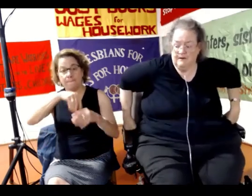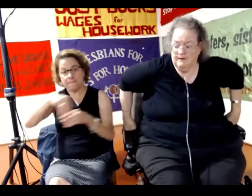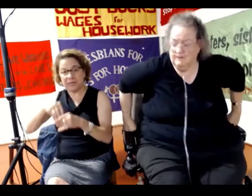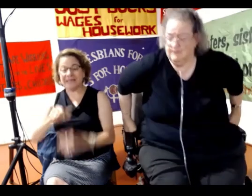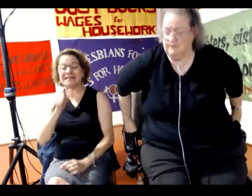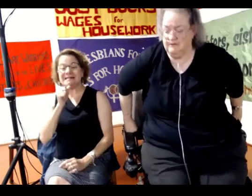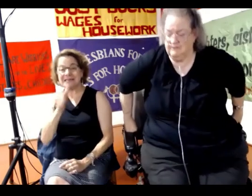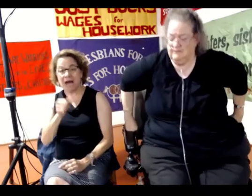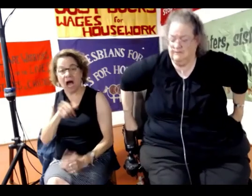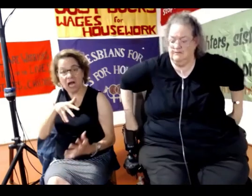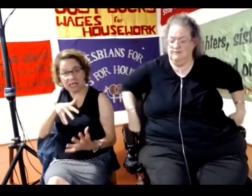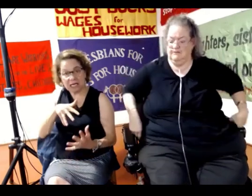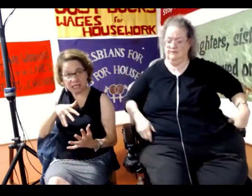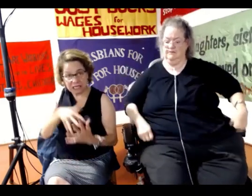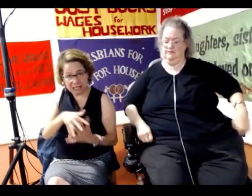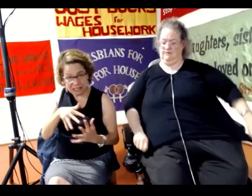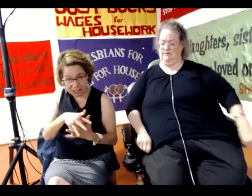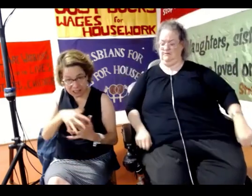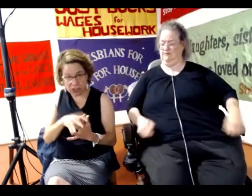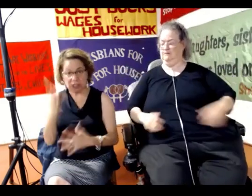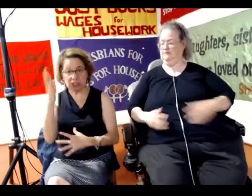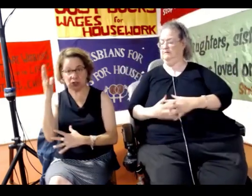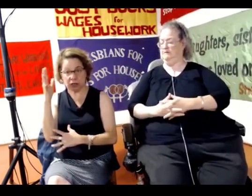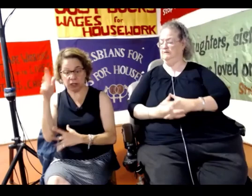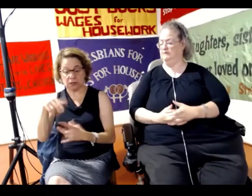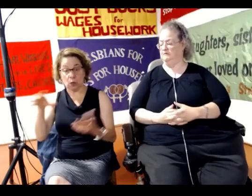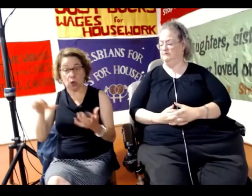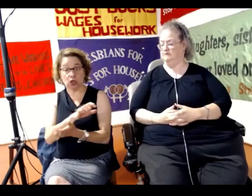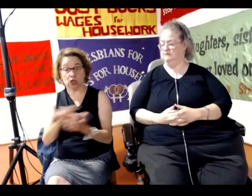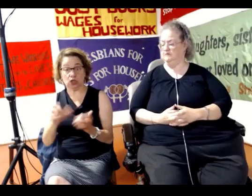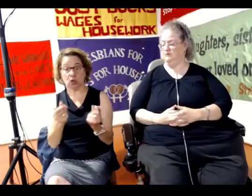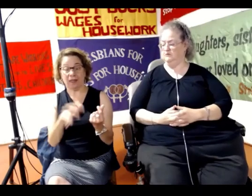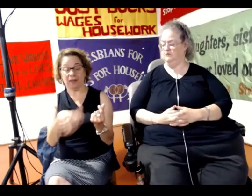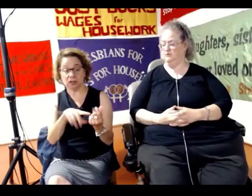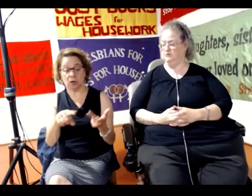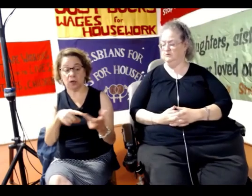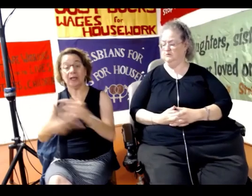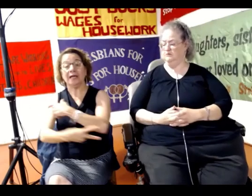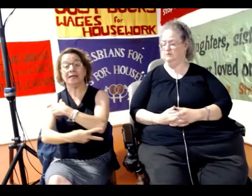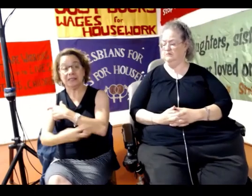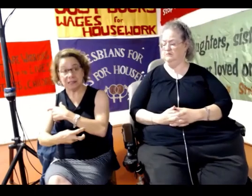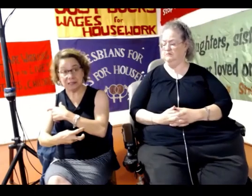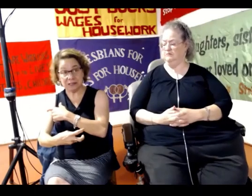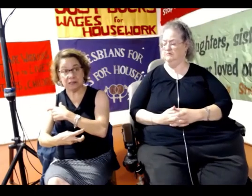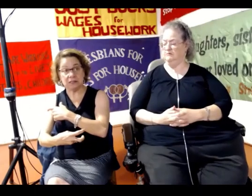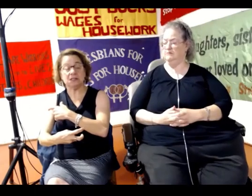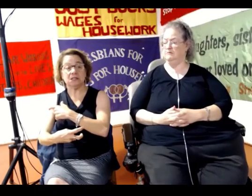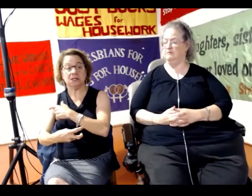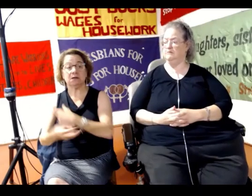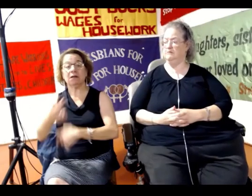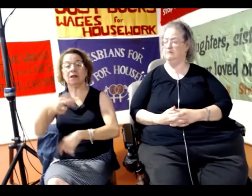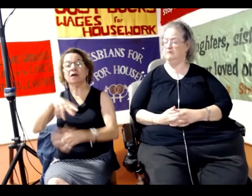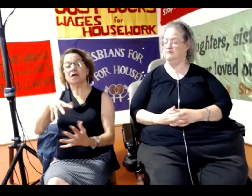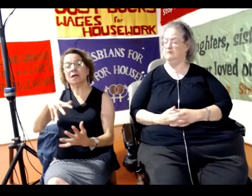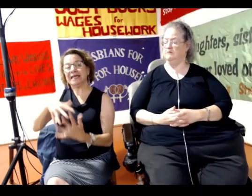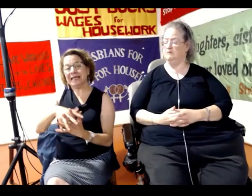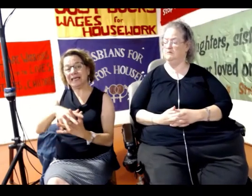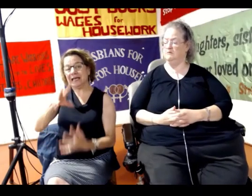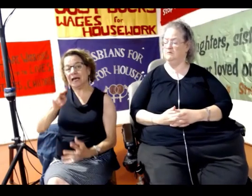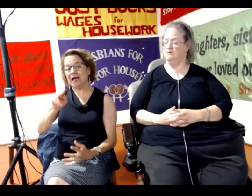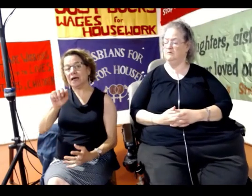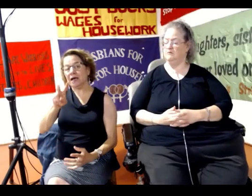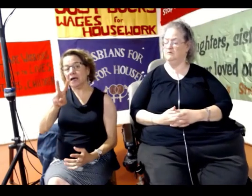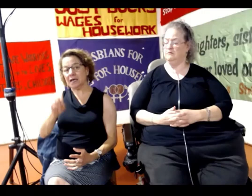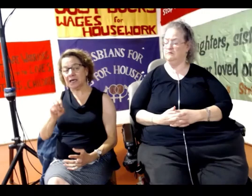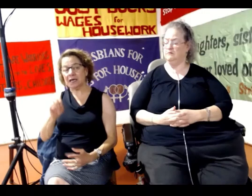the kind that destroys the soil, and steals or destroys native trees and plants, including